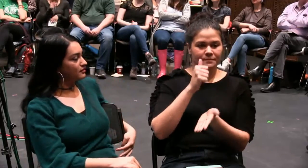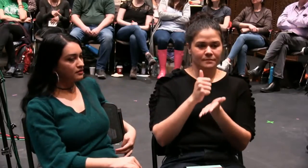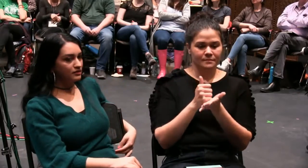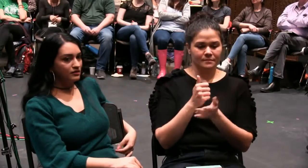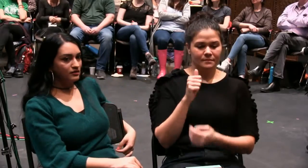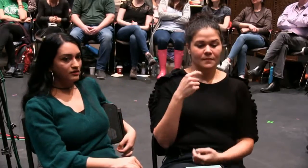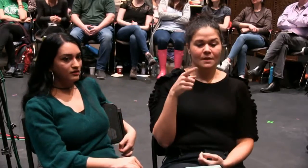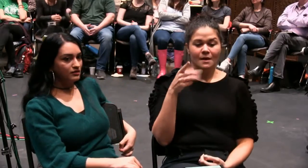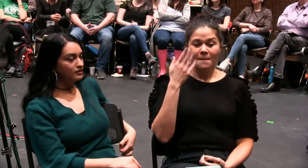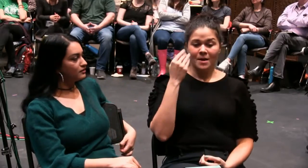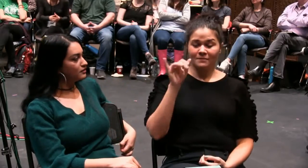This is Alexandria.